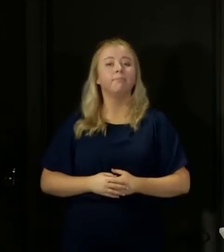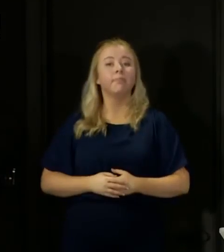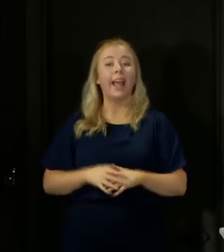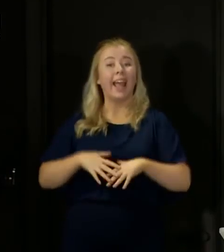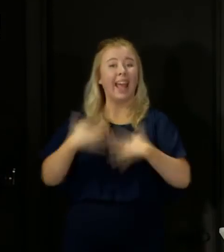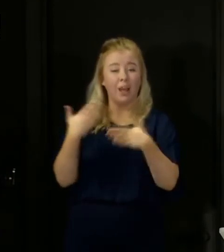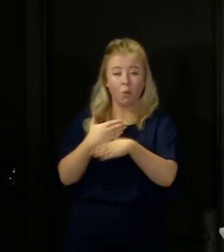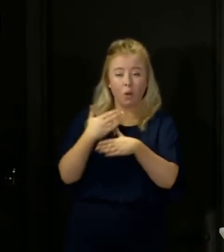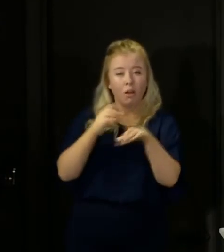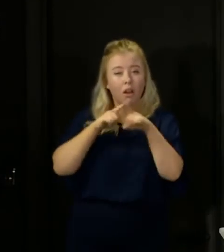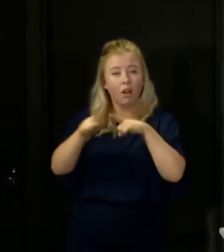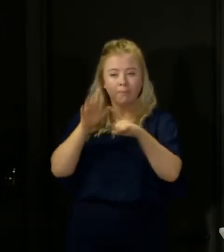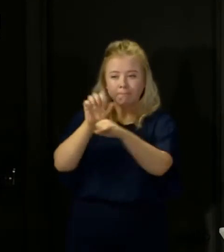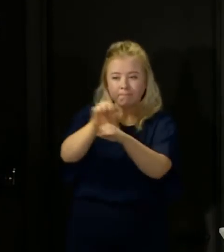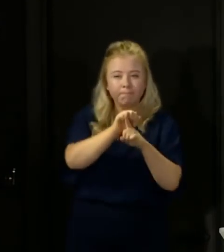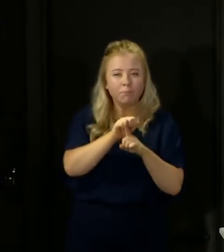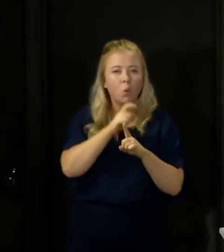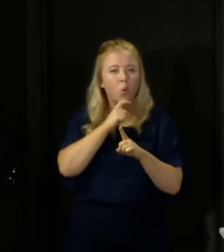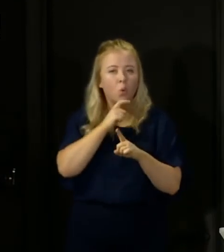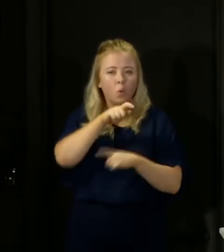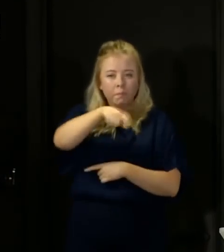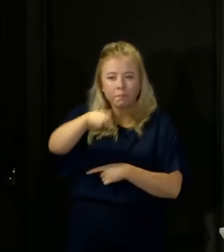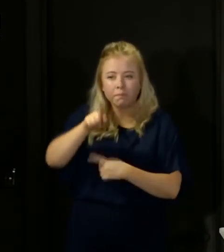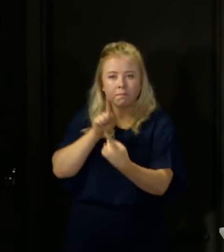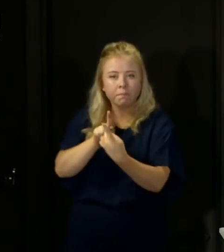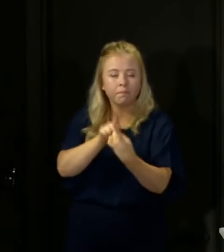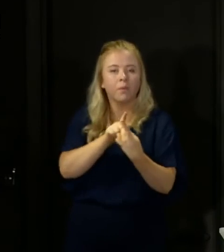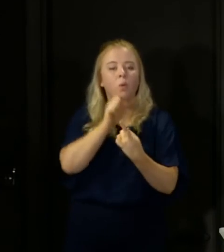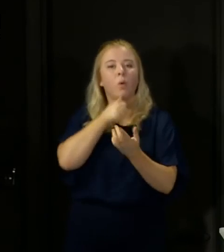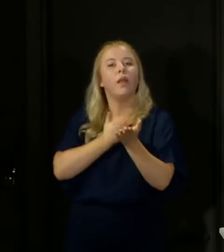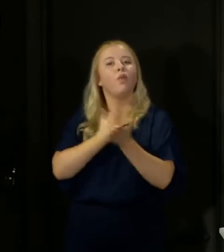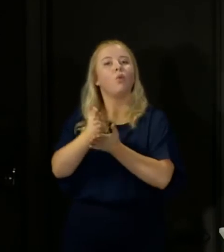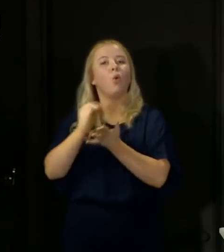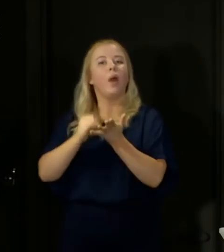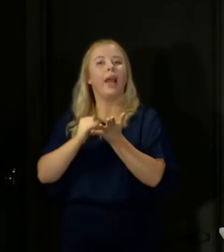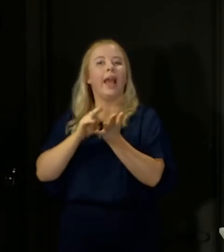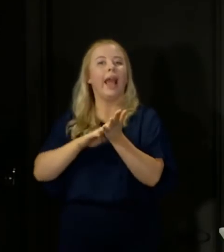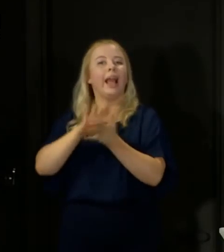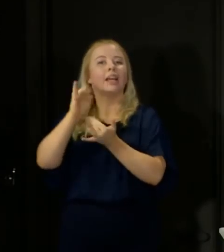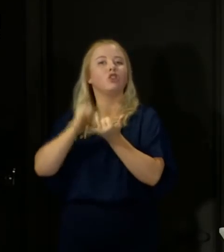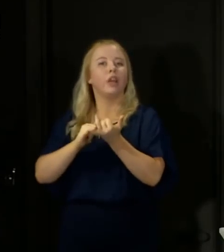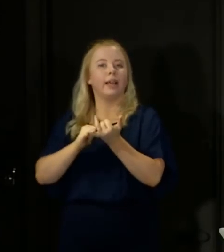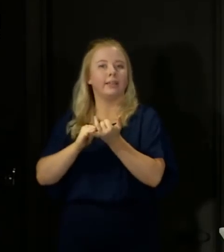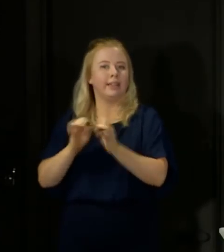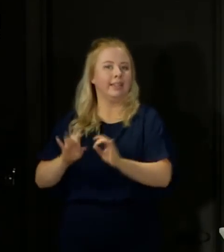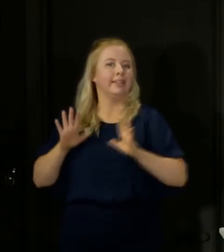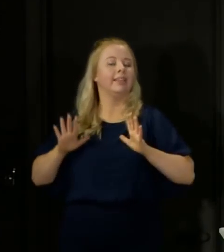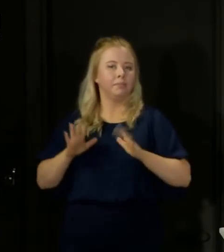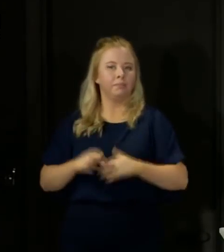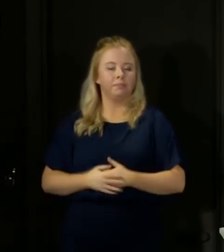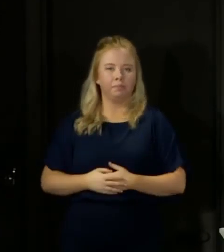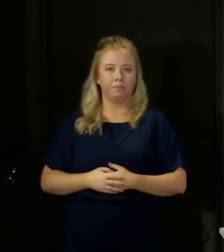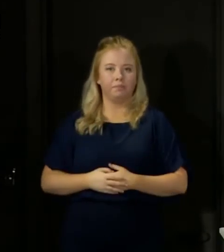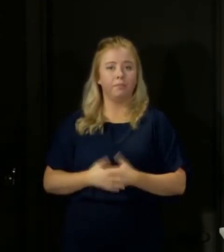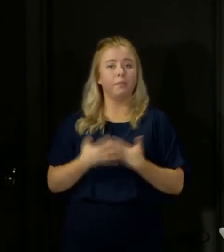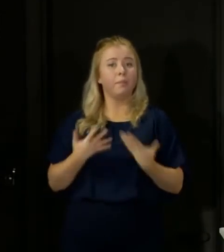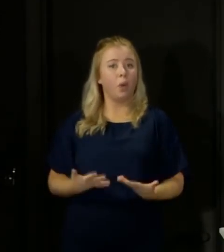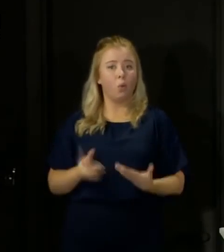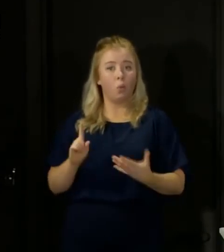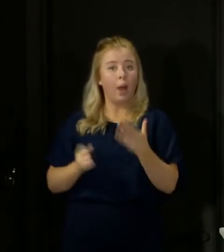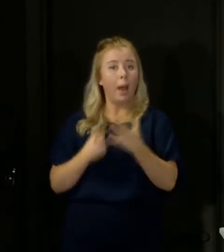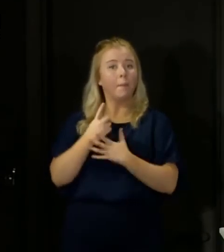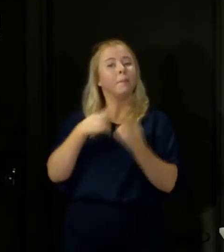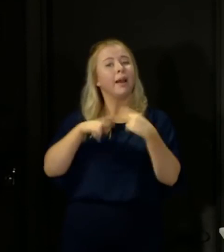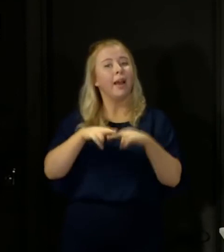identifying and tracing contacts will be done within Scotland's NHS. Let me turn briefly now to what you do if you